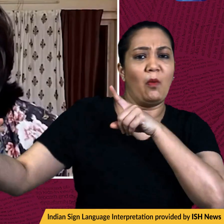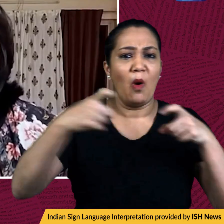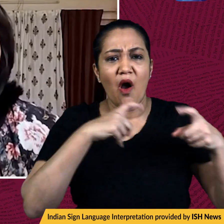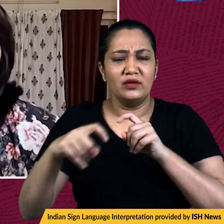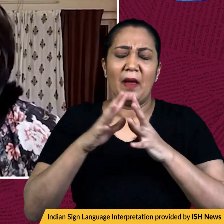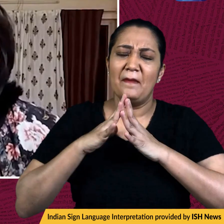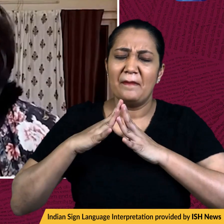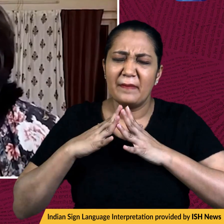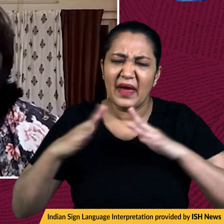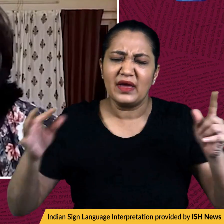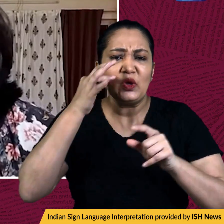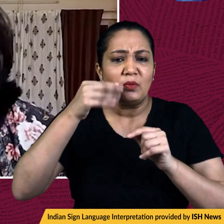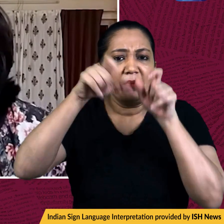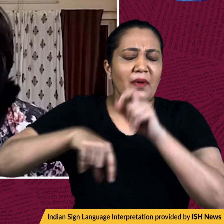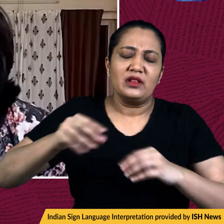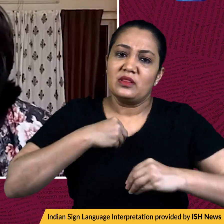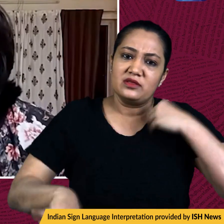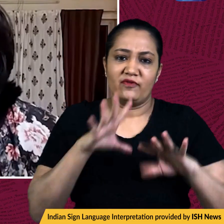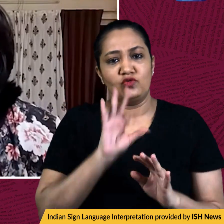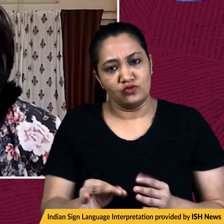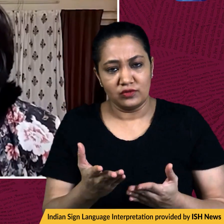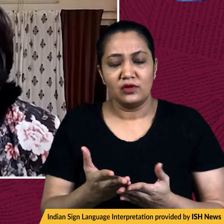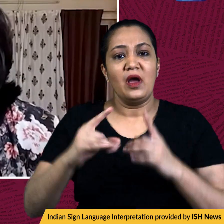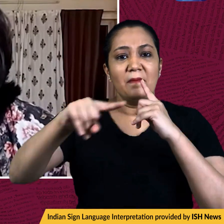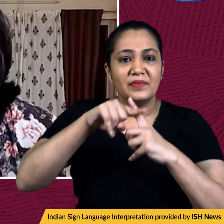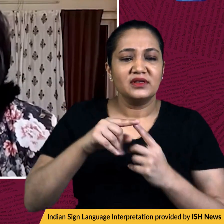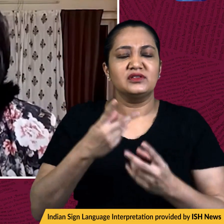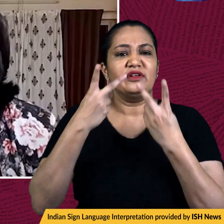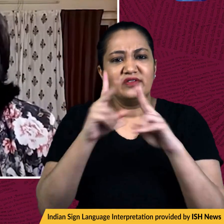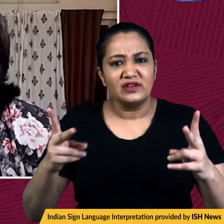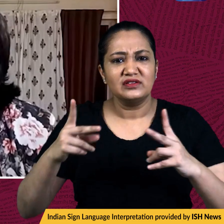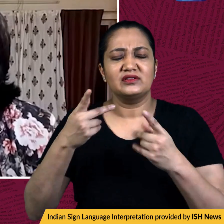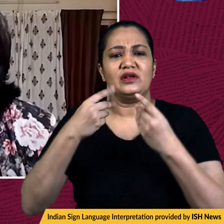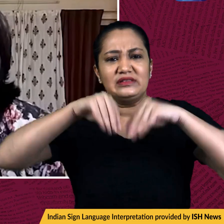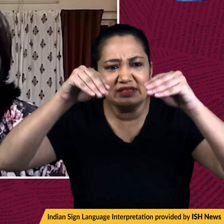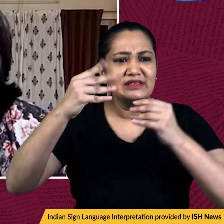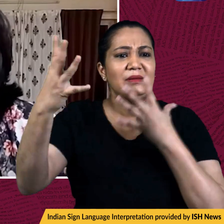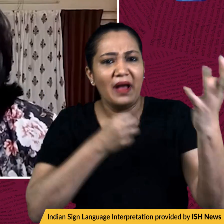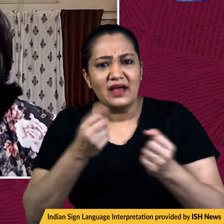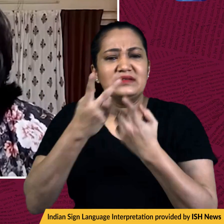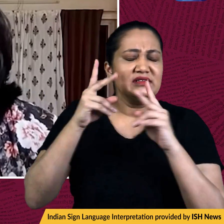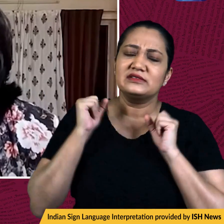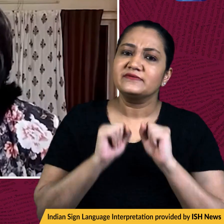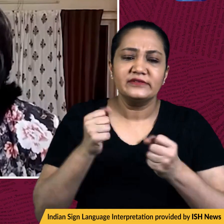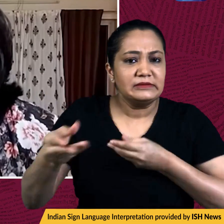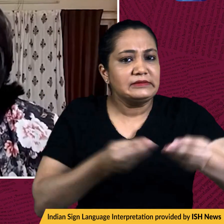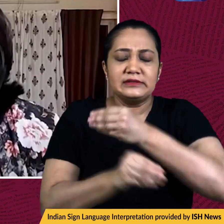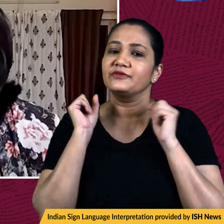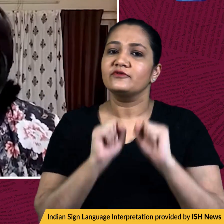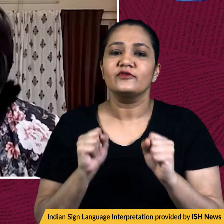had a huge human impact already. It is also resulting in serious disruptions to supply chain and trading conditions. For all of